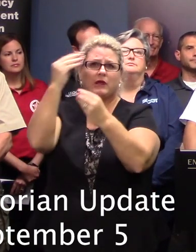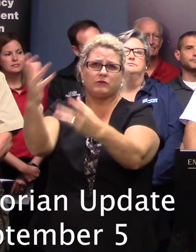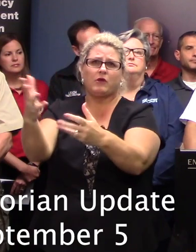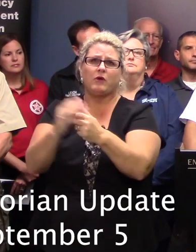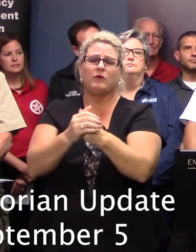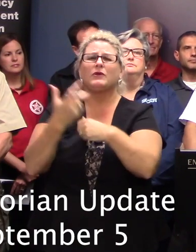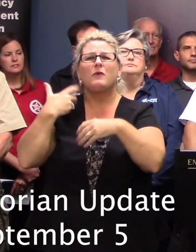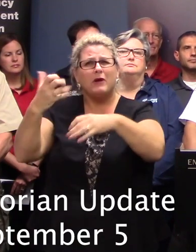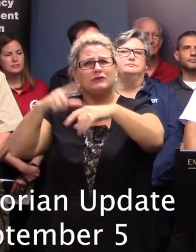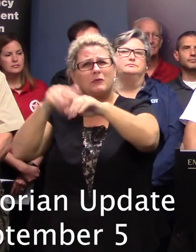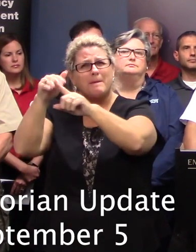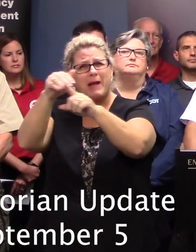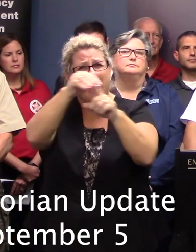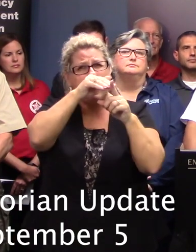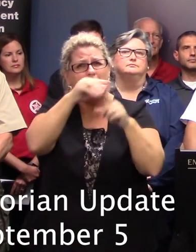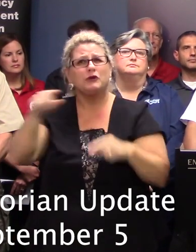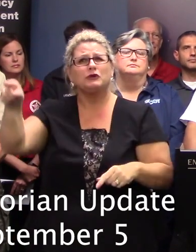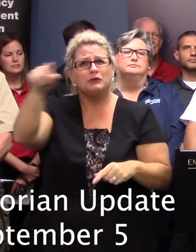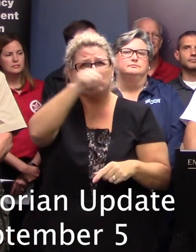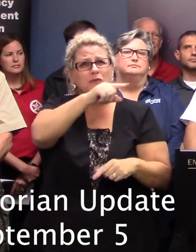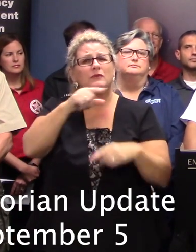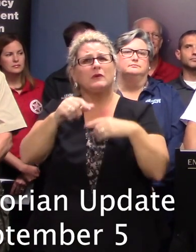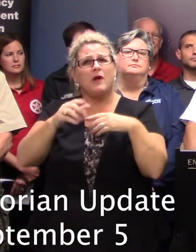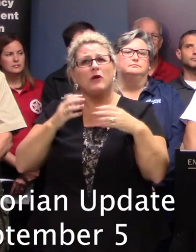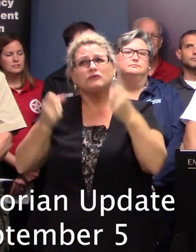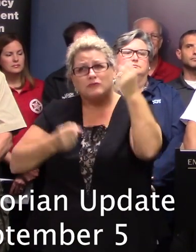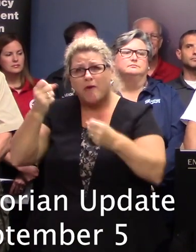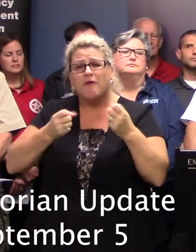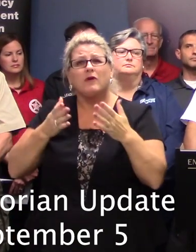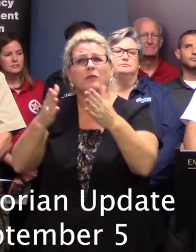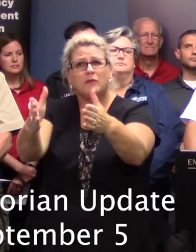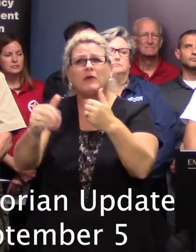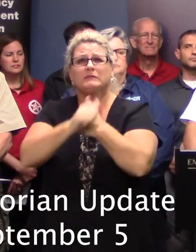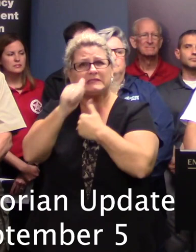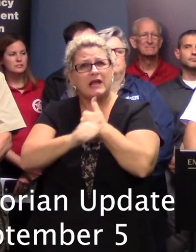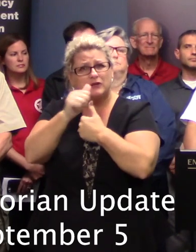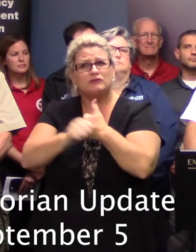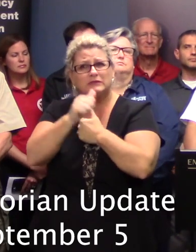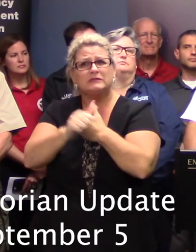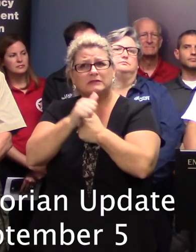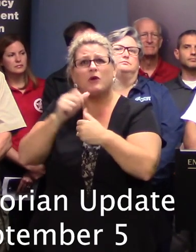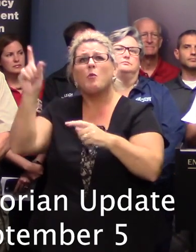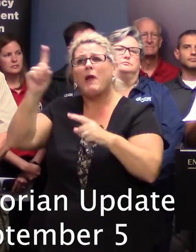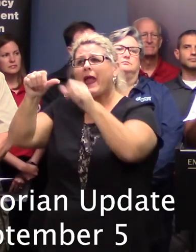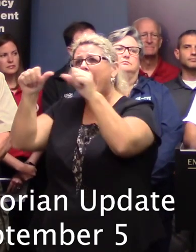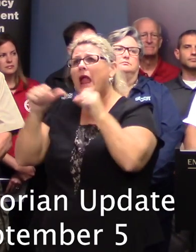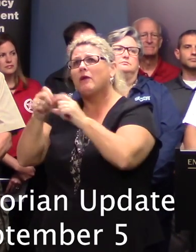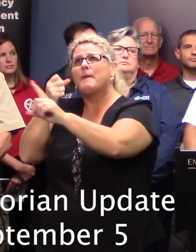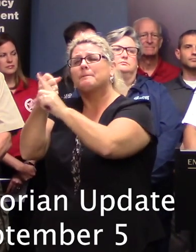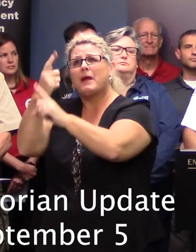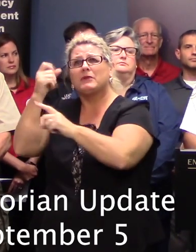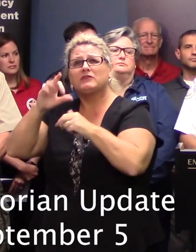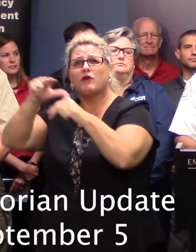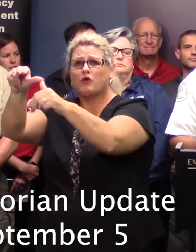motor in public roadway conditions will be dangerous in the impacted areas. Please stay off the roads unless it's absolutely